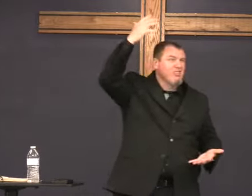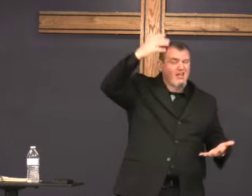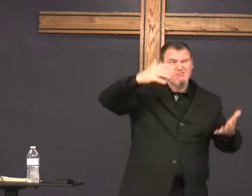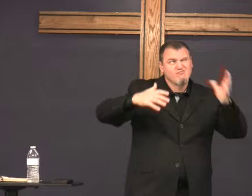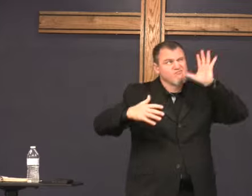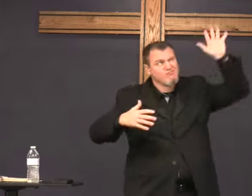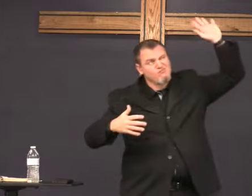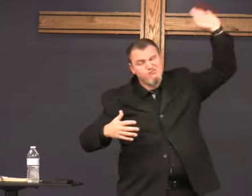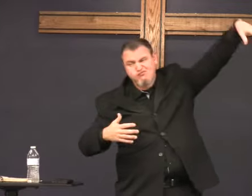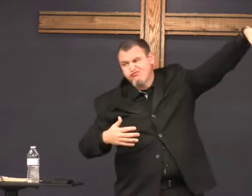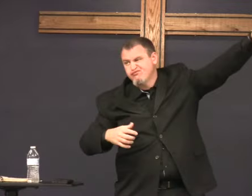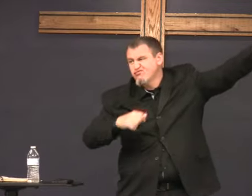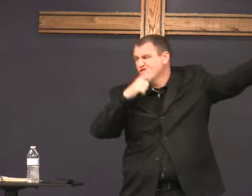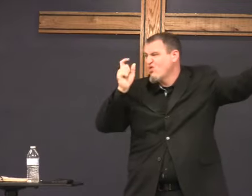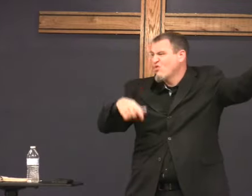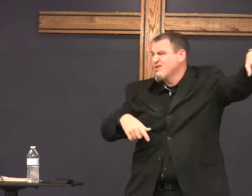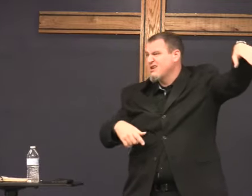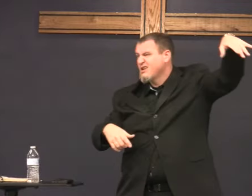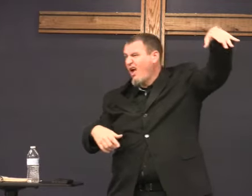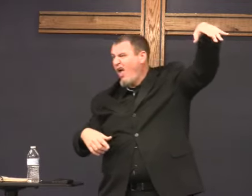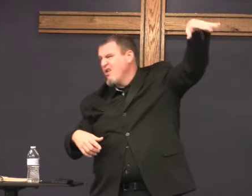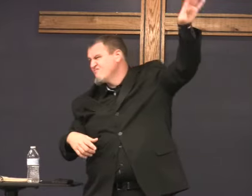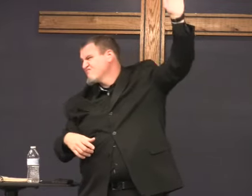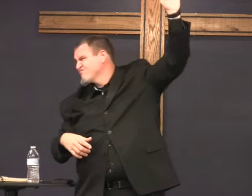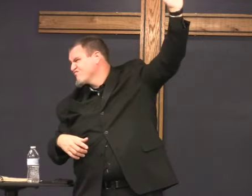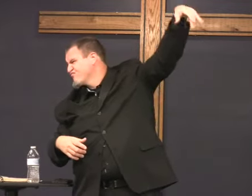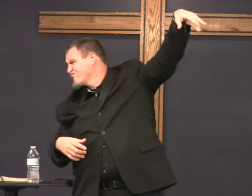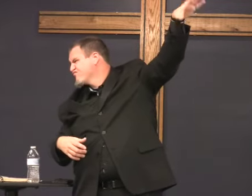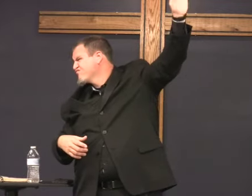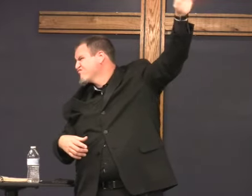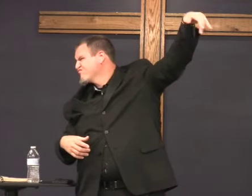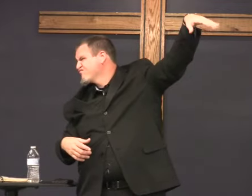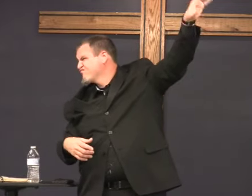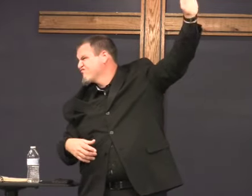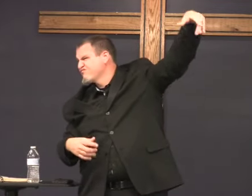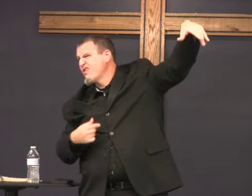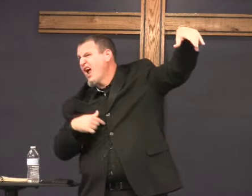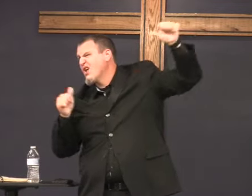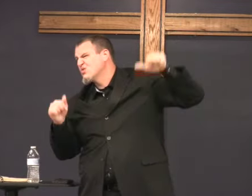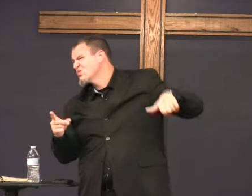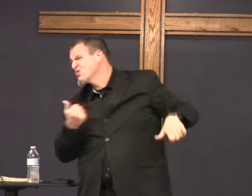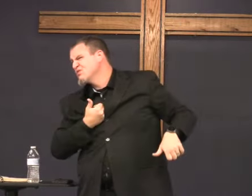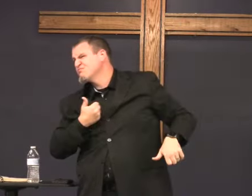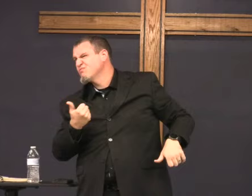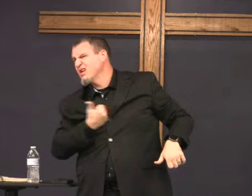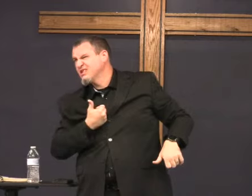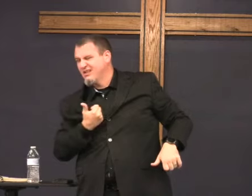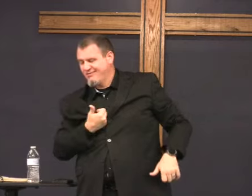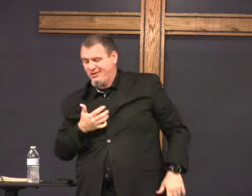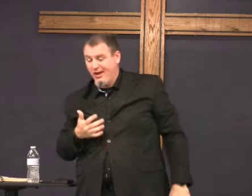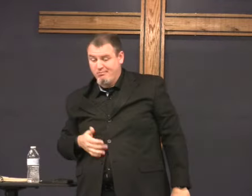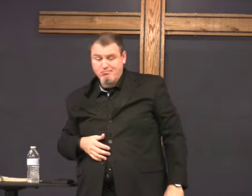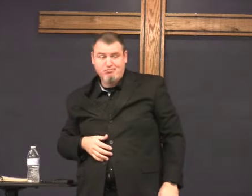with the wealthy wealthy just the wealthy may think I don't need time I can do it on my own